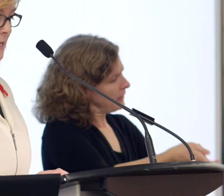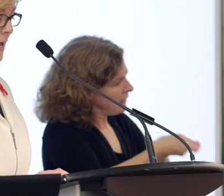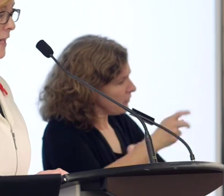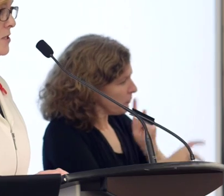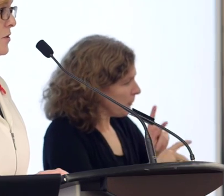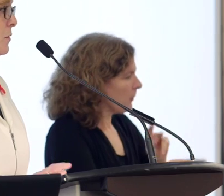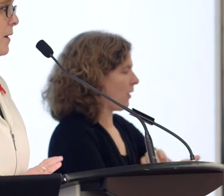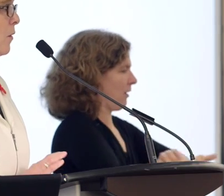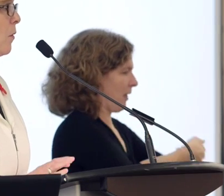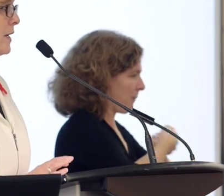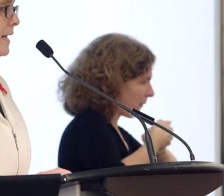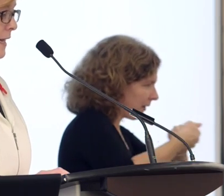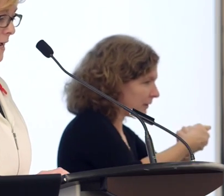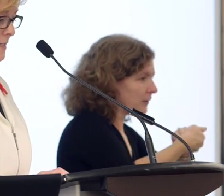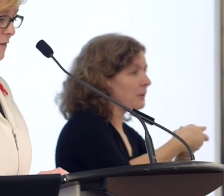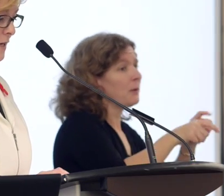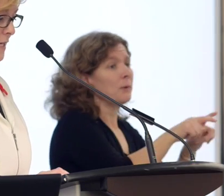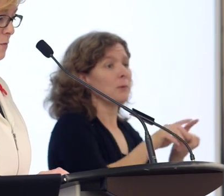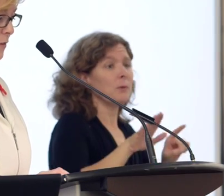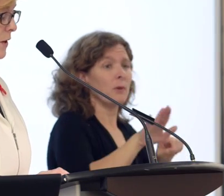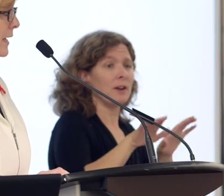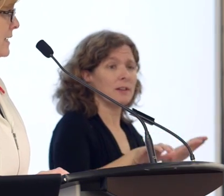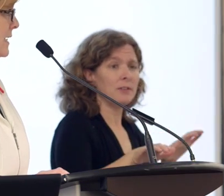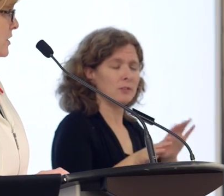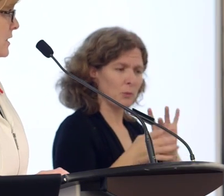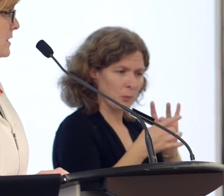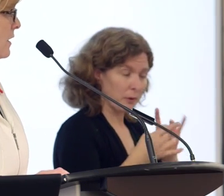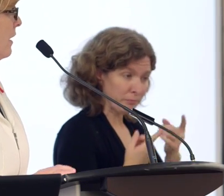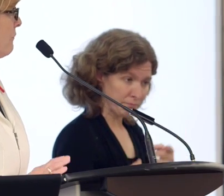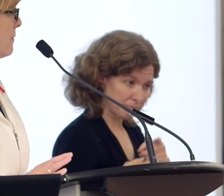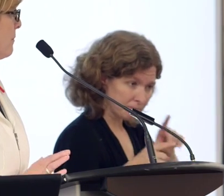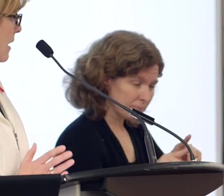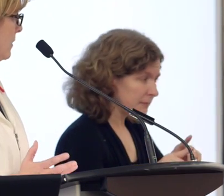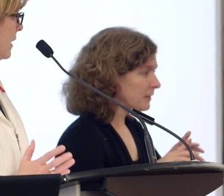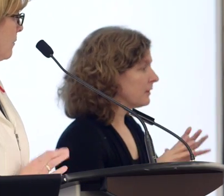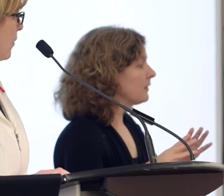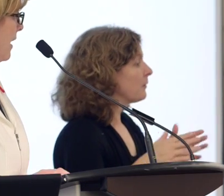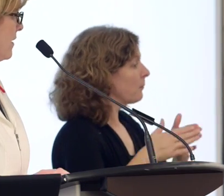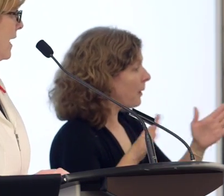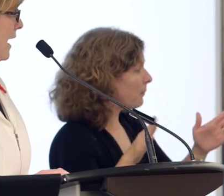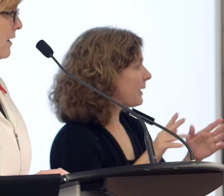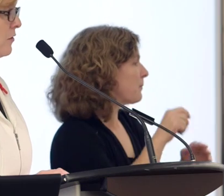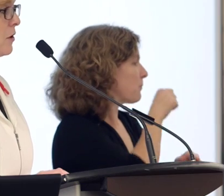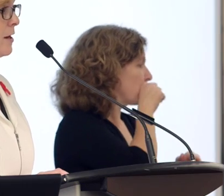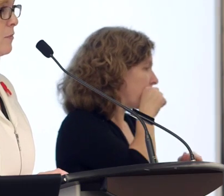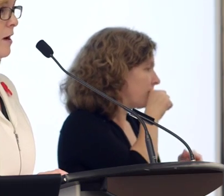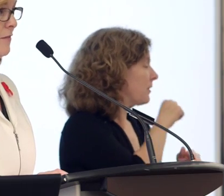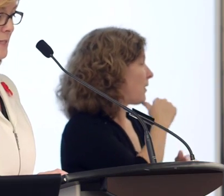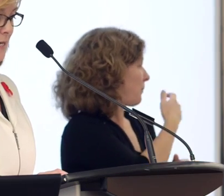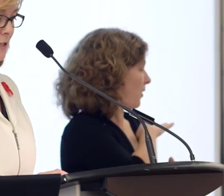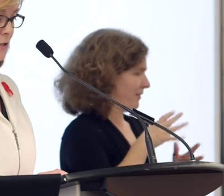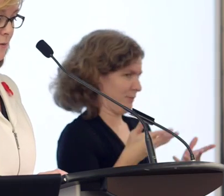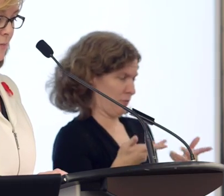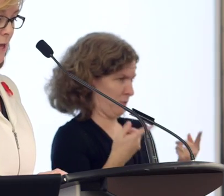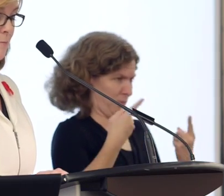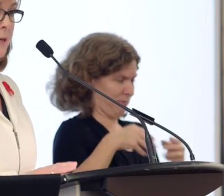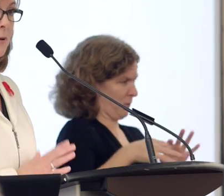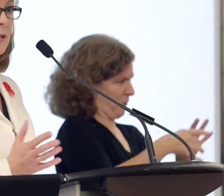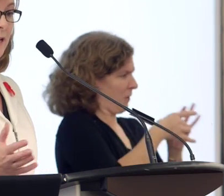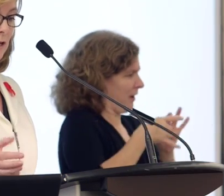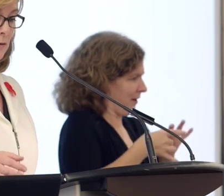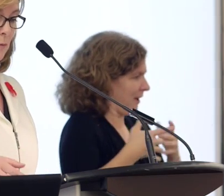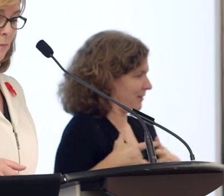Canadians. It's also about coordinating activities with organizations from the public, the private and the non-profit sector.